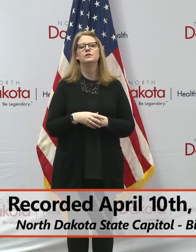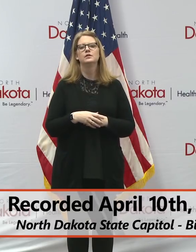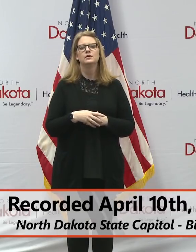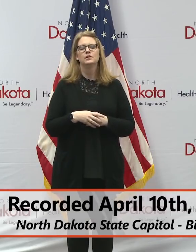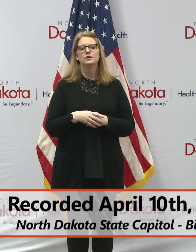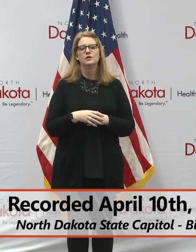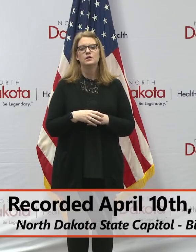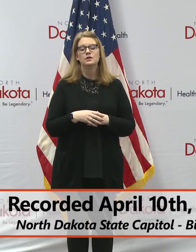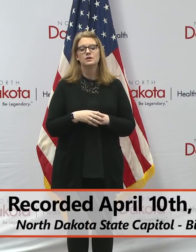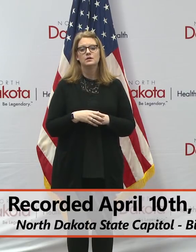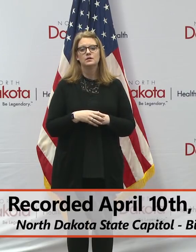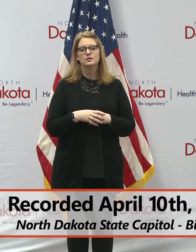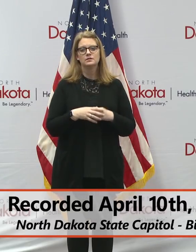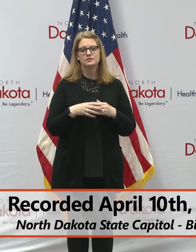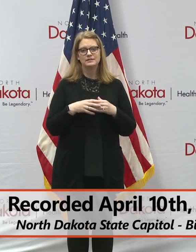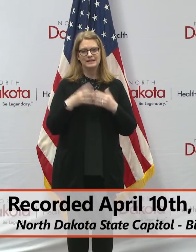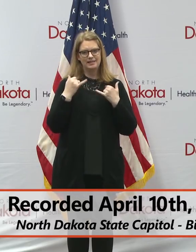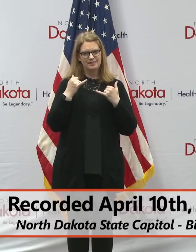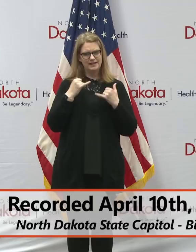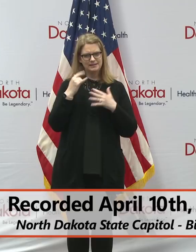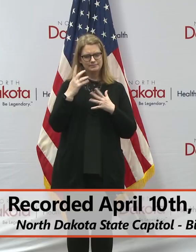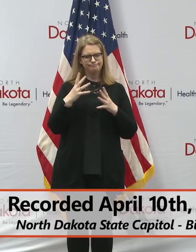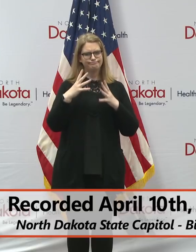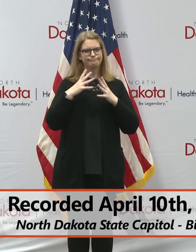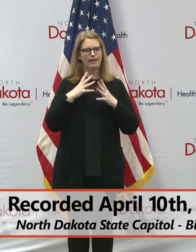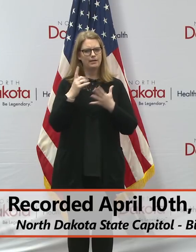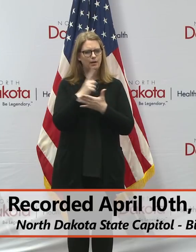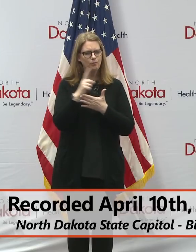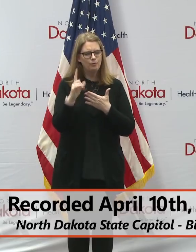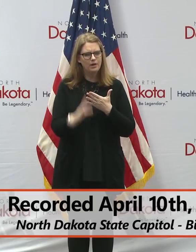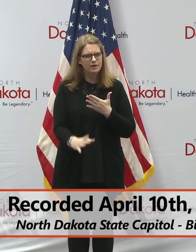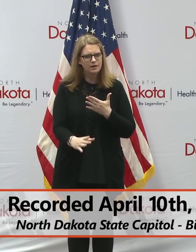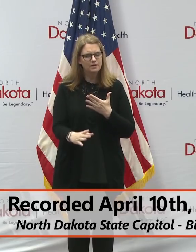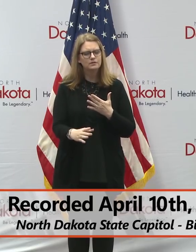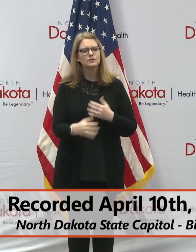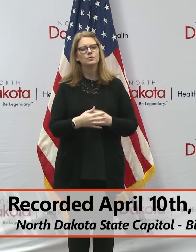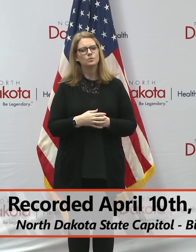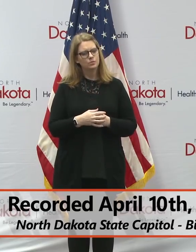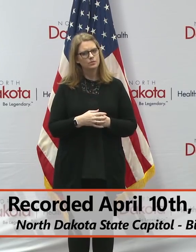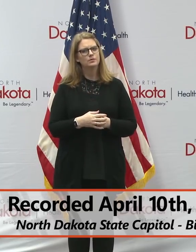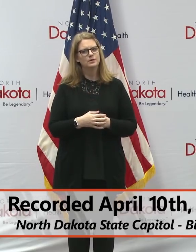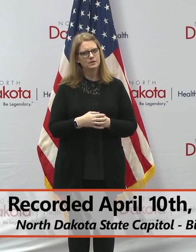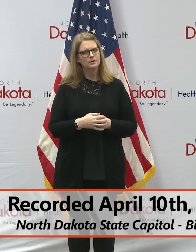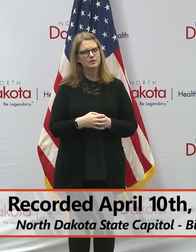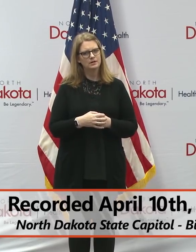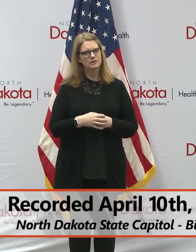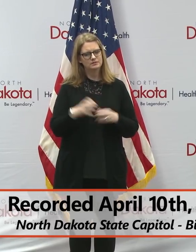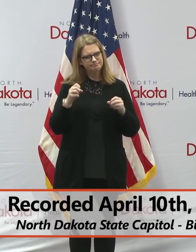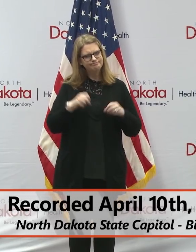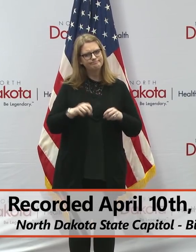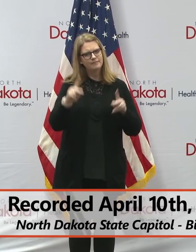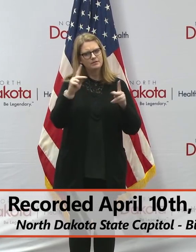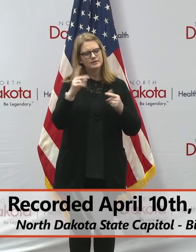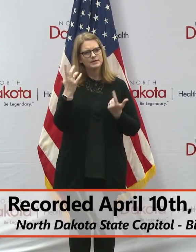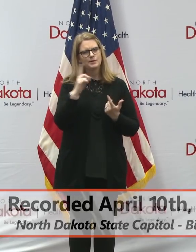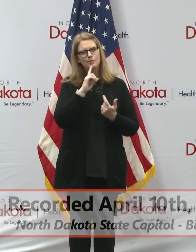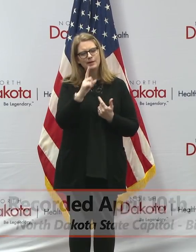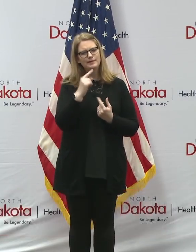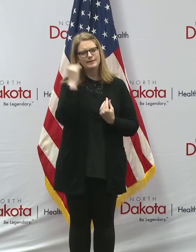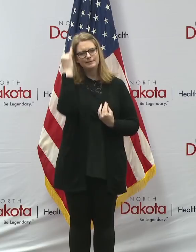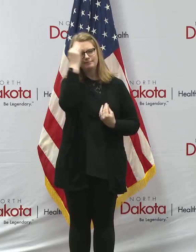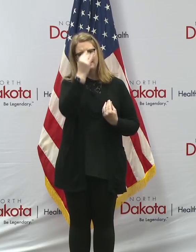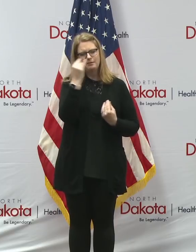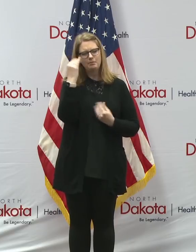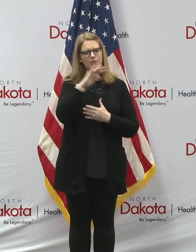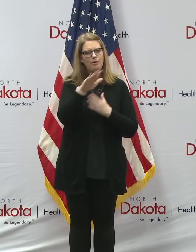holiday weekend, this is an opportunity for us to reflect on all the blessings that we have as